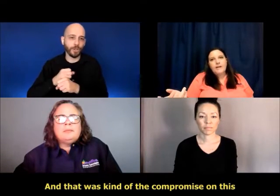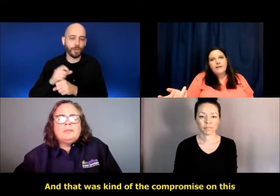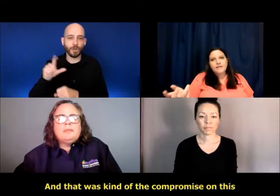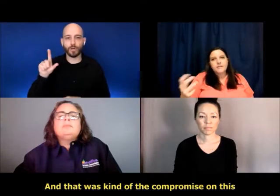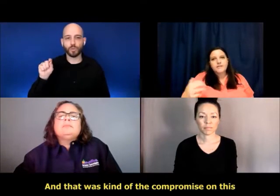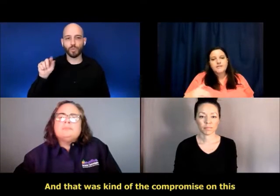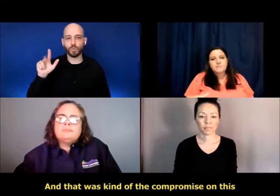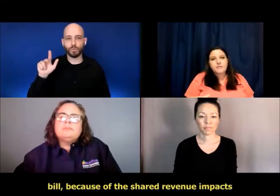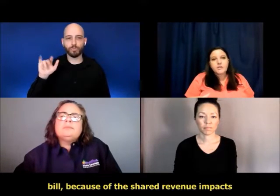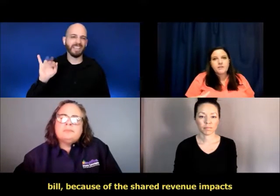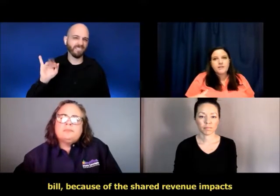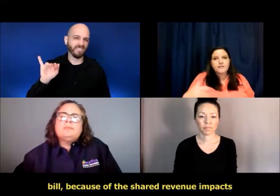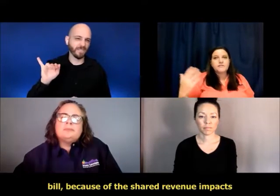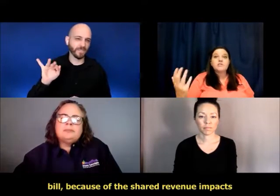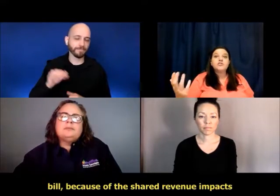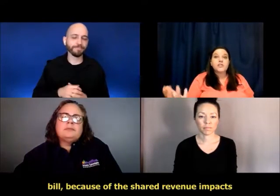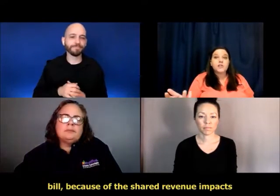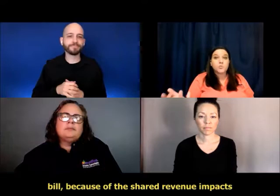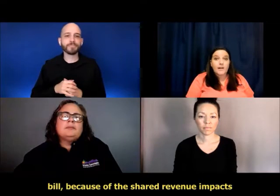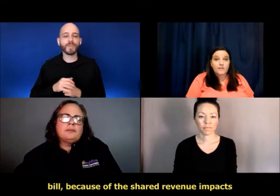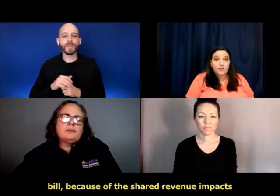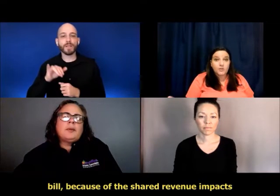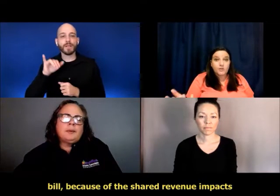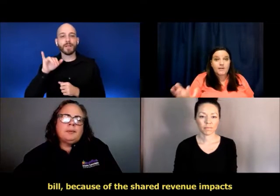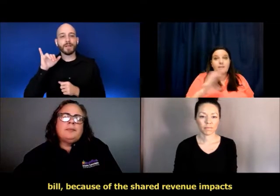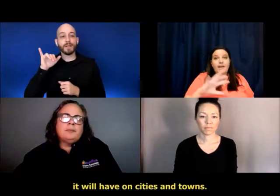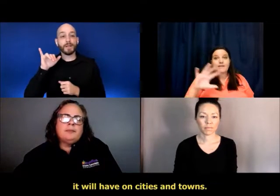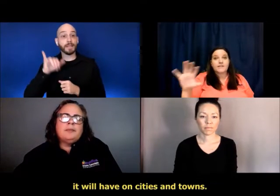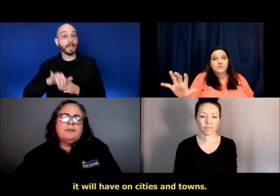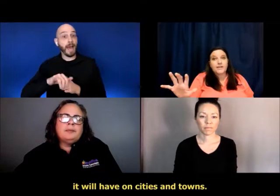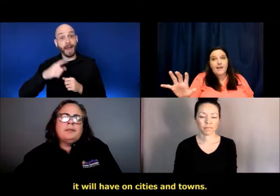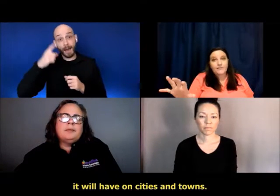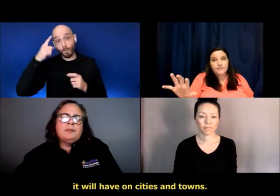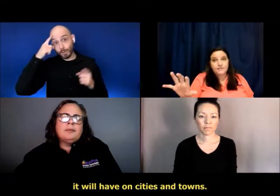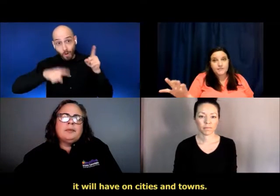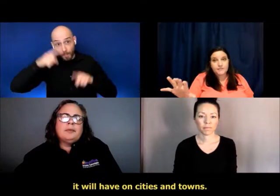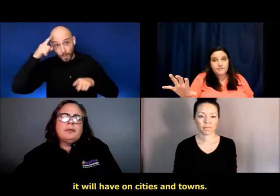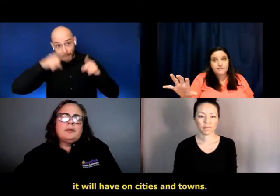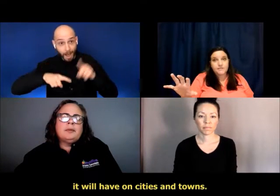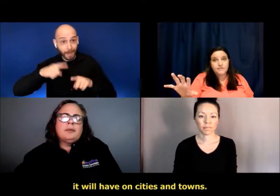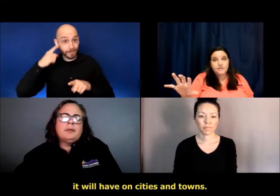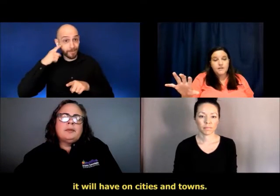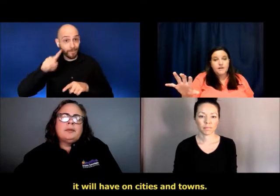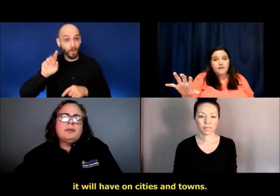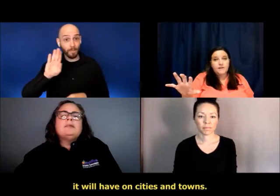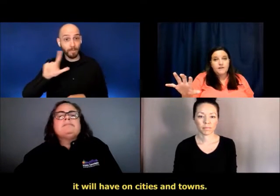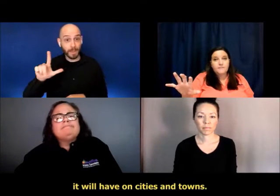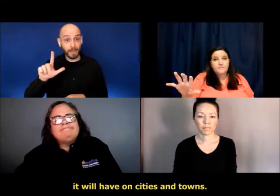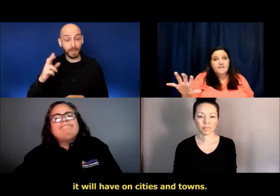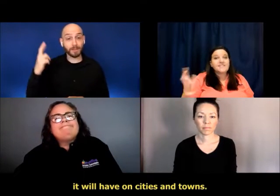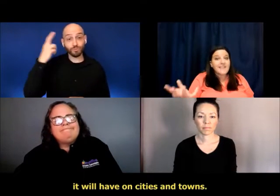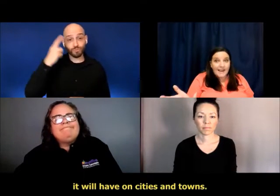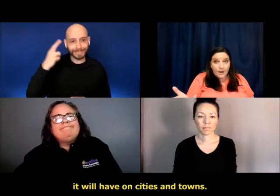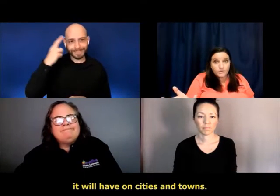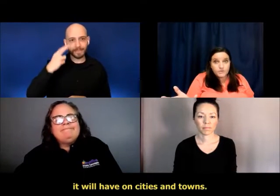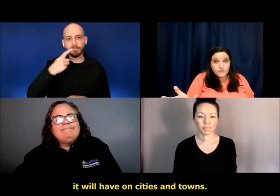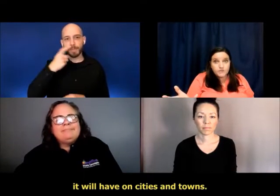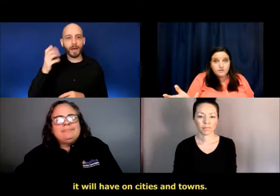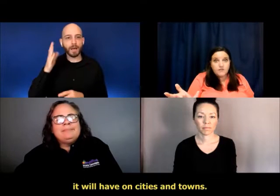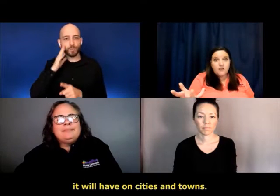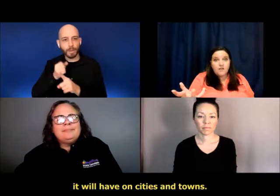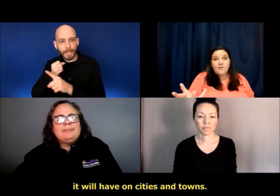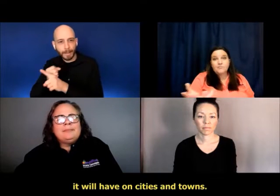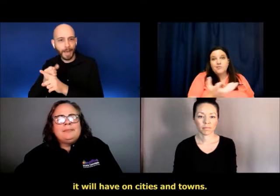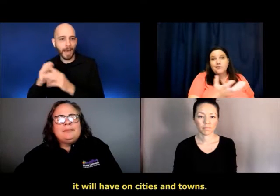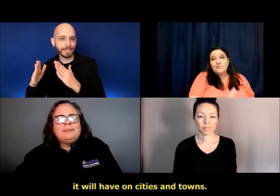the compromise on this bill because of the shared revenue impacts that it'll have on cities, um, and towns.